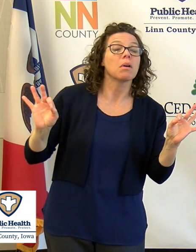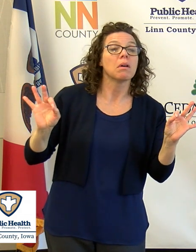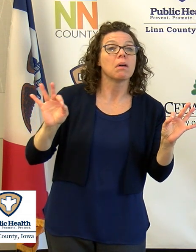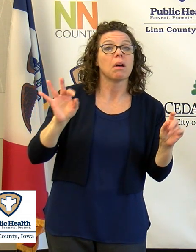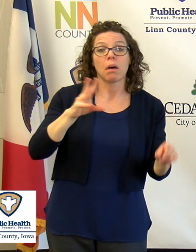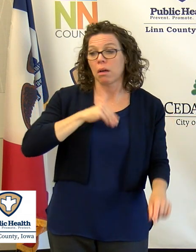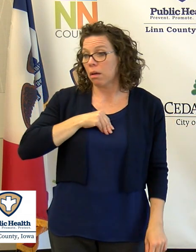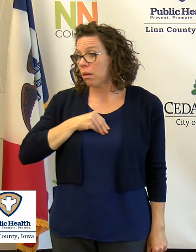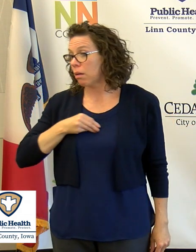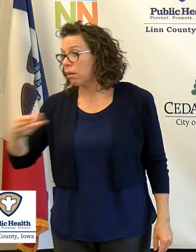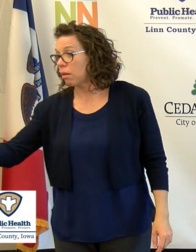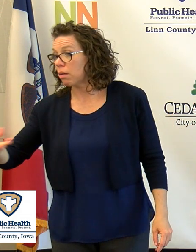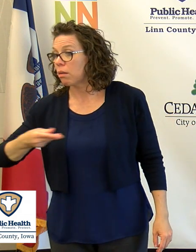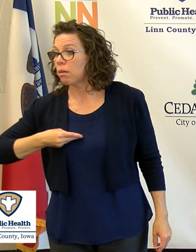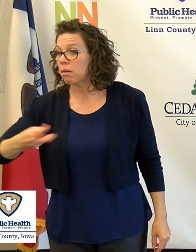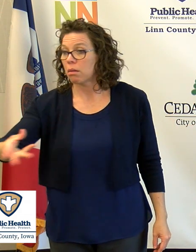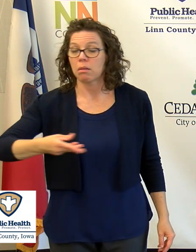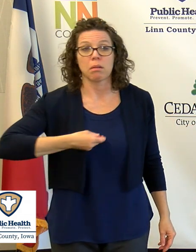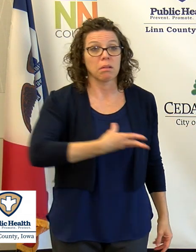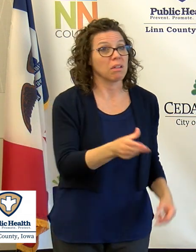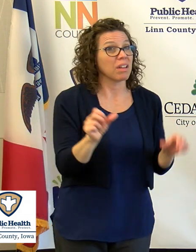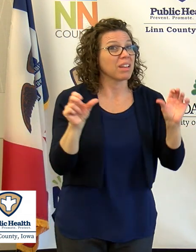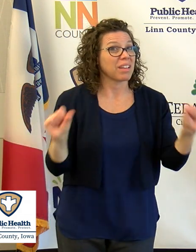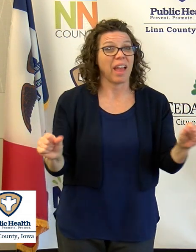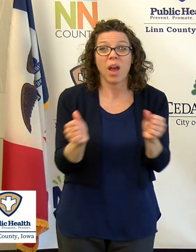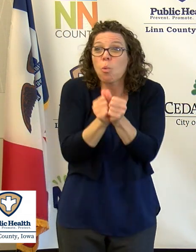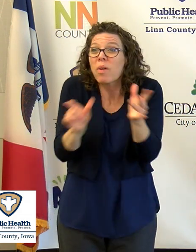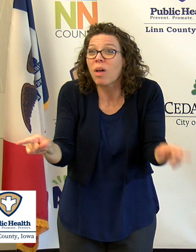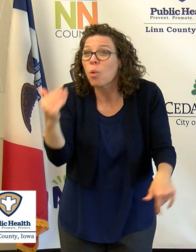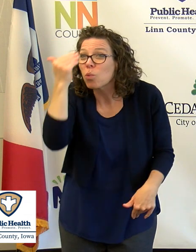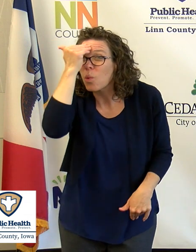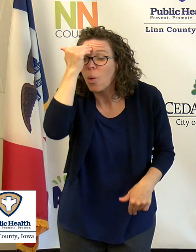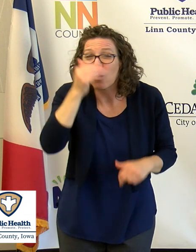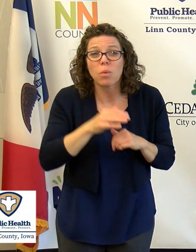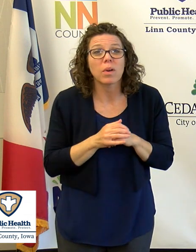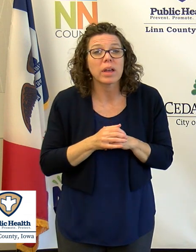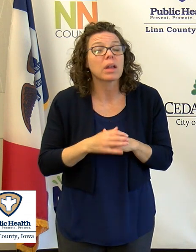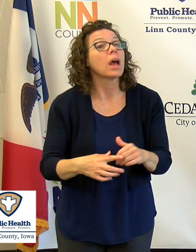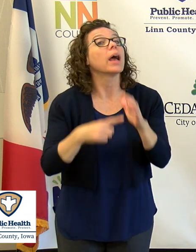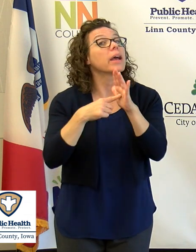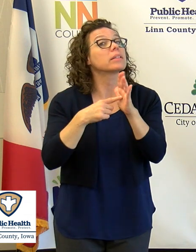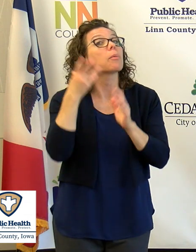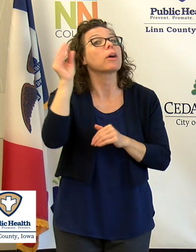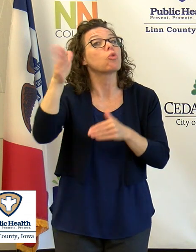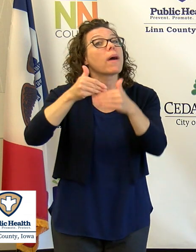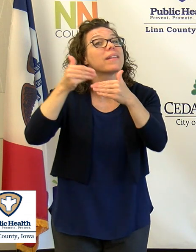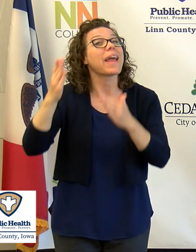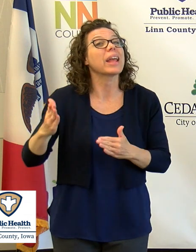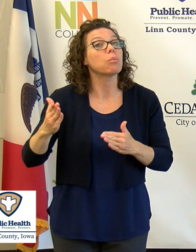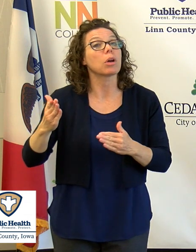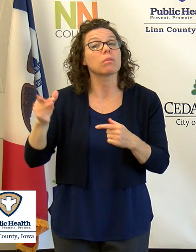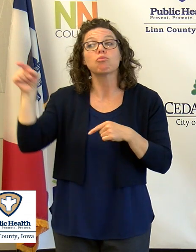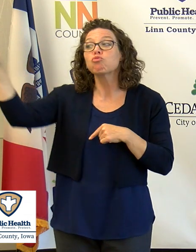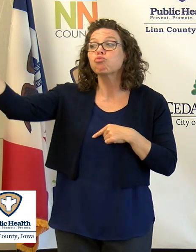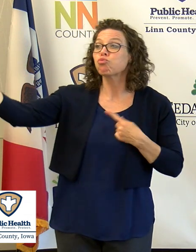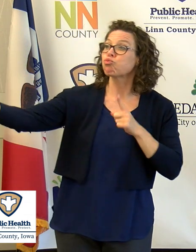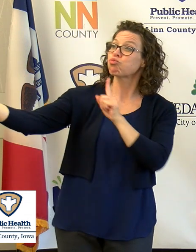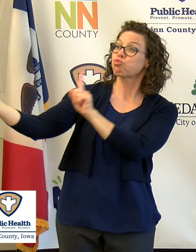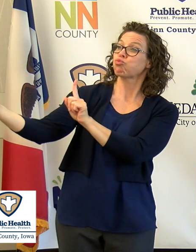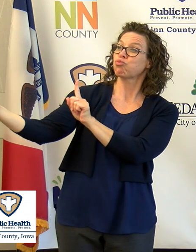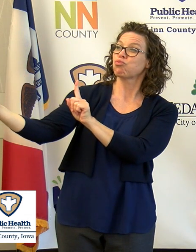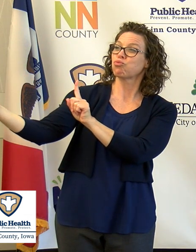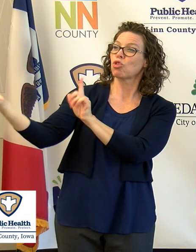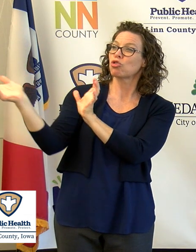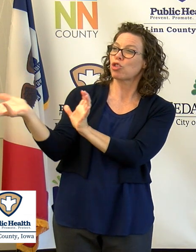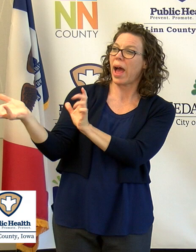and unwillingly. For example, you go outside and you talk to your neighbor next door. The neighbor returns